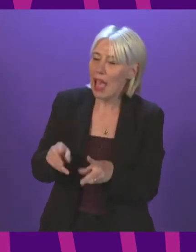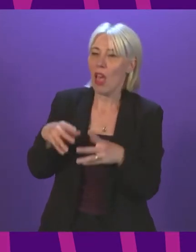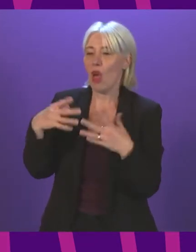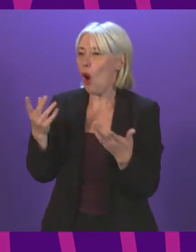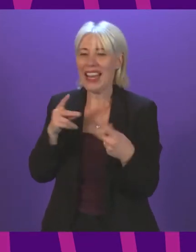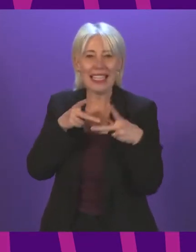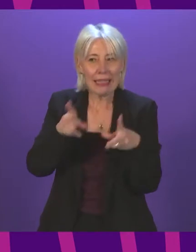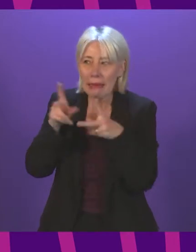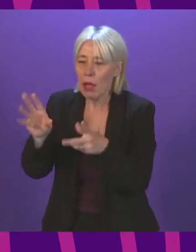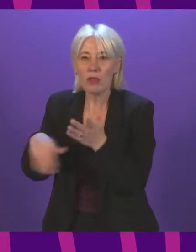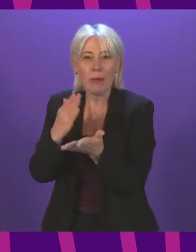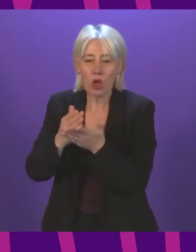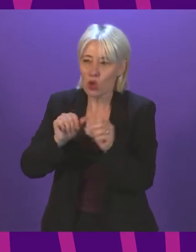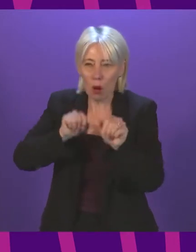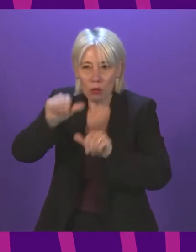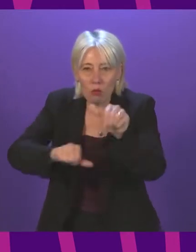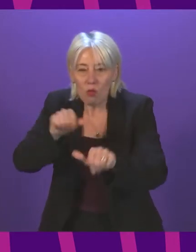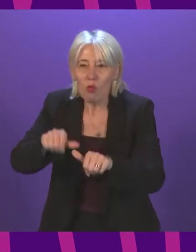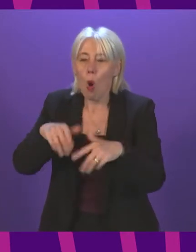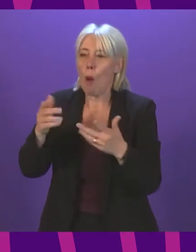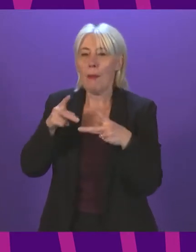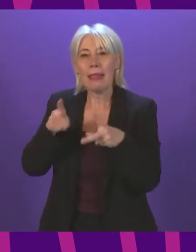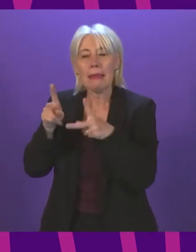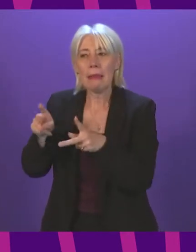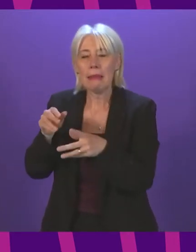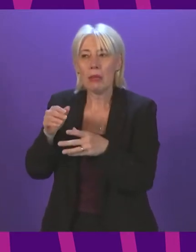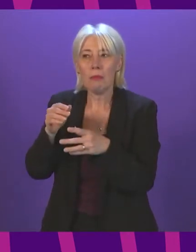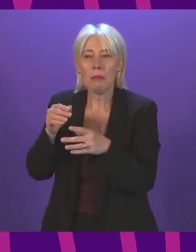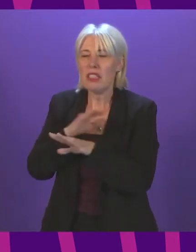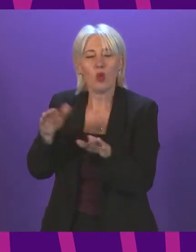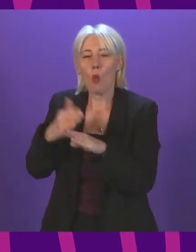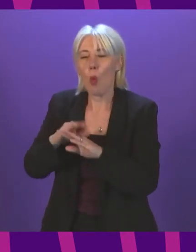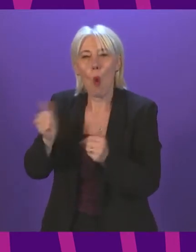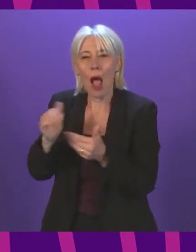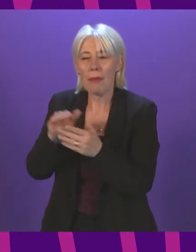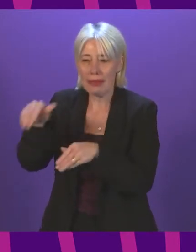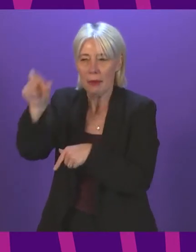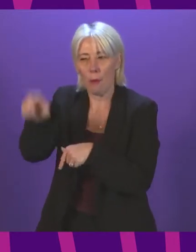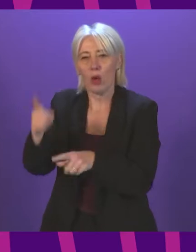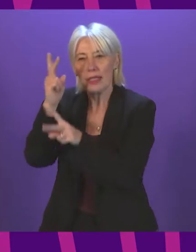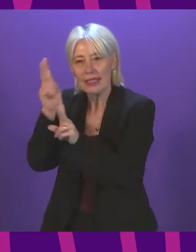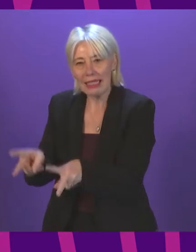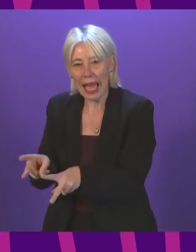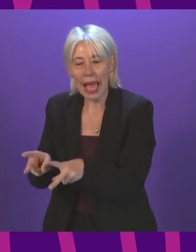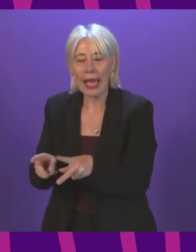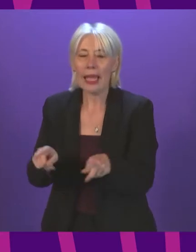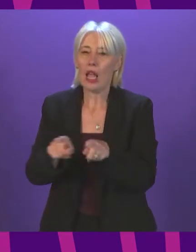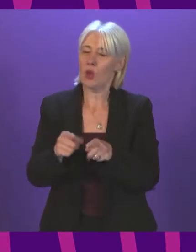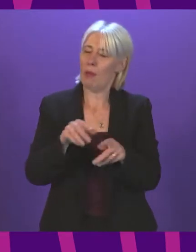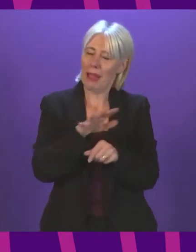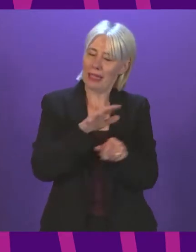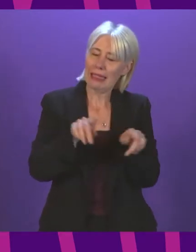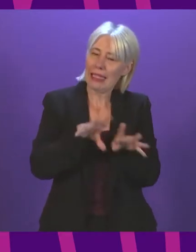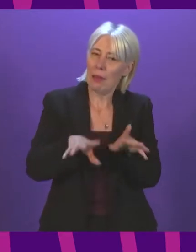system of working which contributed to the death. death, where no matters have been identified at the inquiry which might realistically prevent other deaths in similar circumstances,